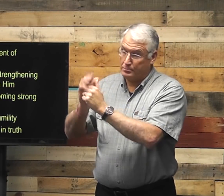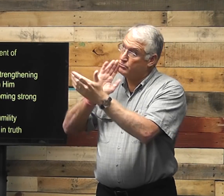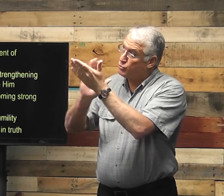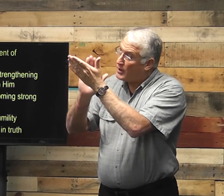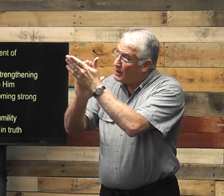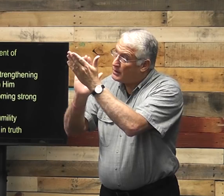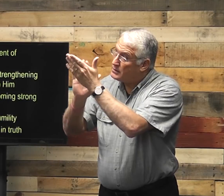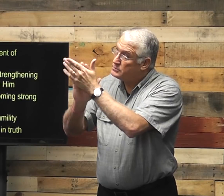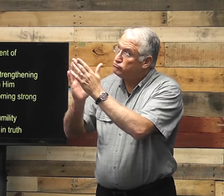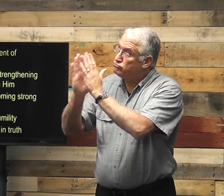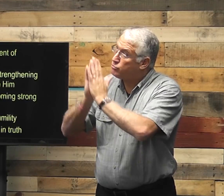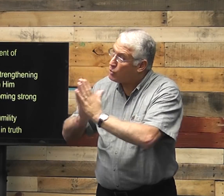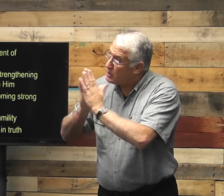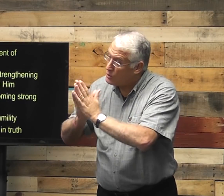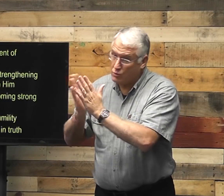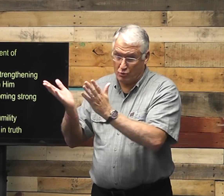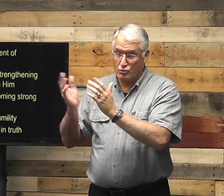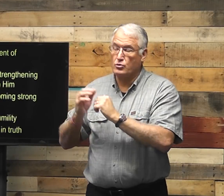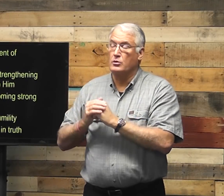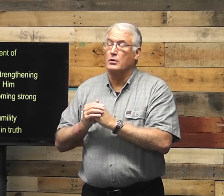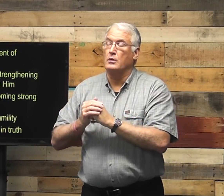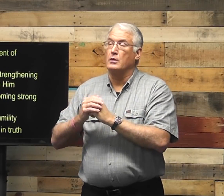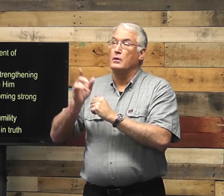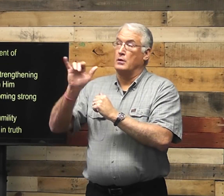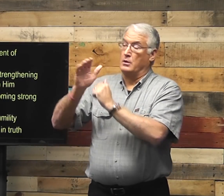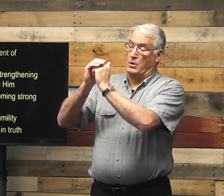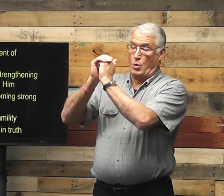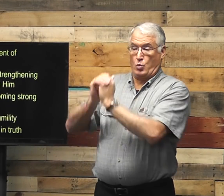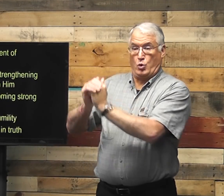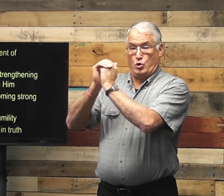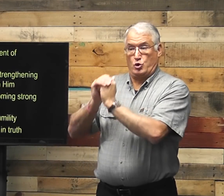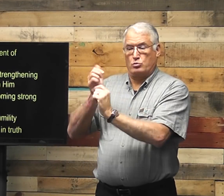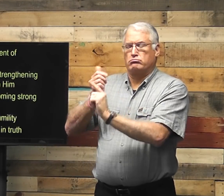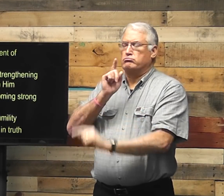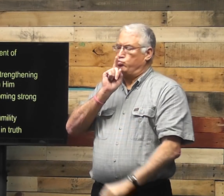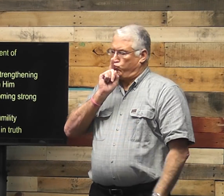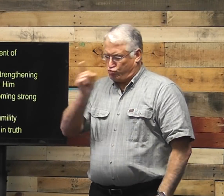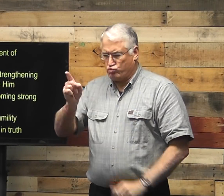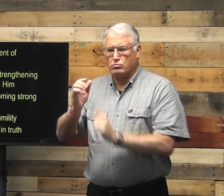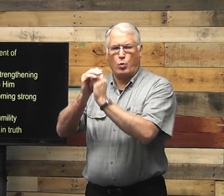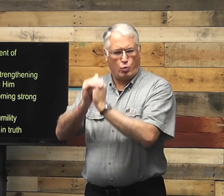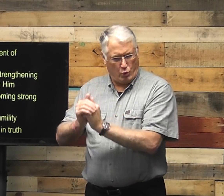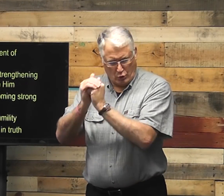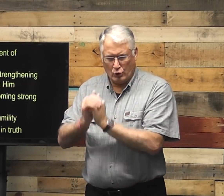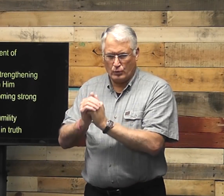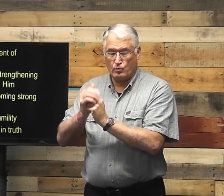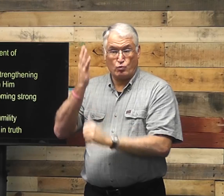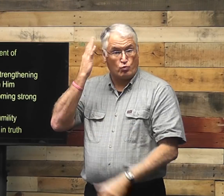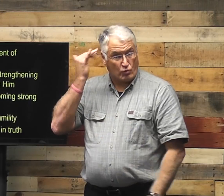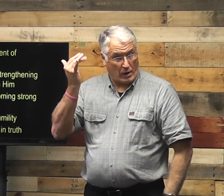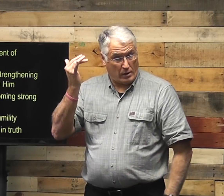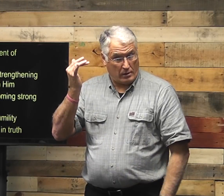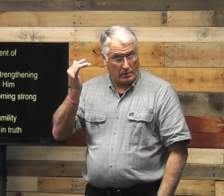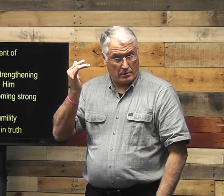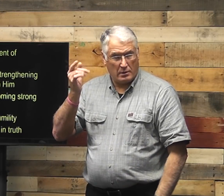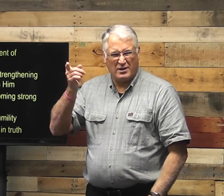When we pray, praise, and that our worship is real worship. Why?